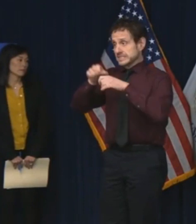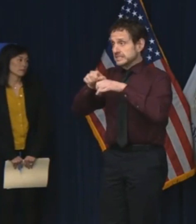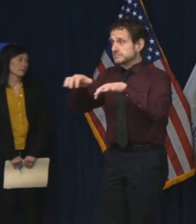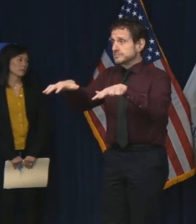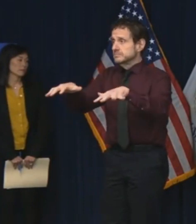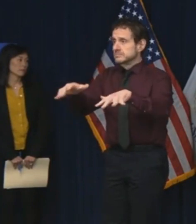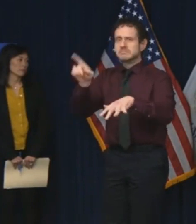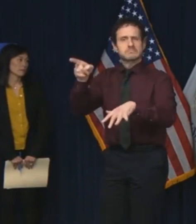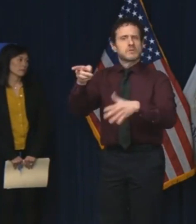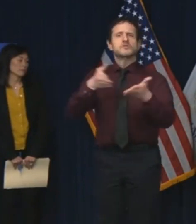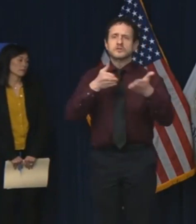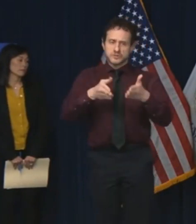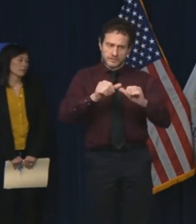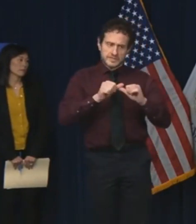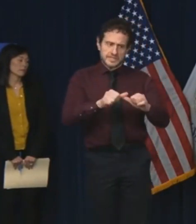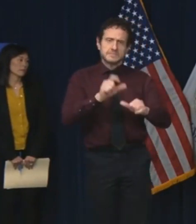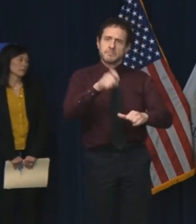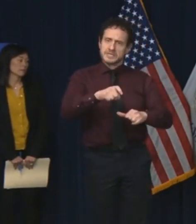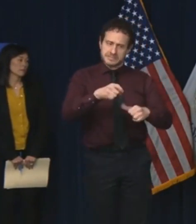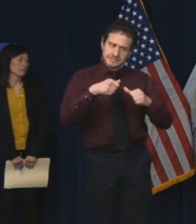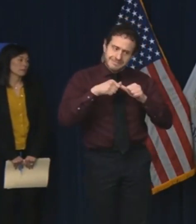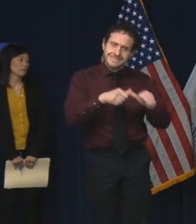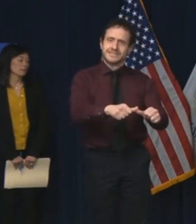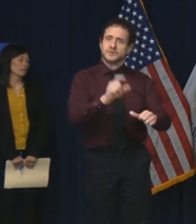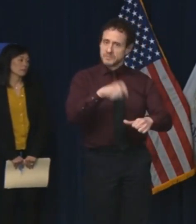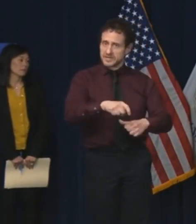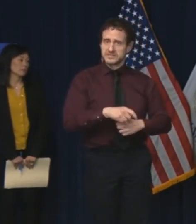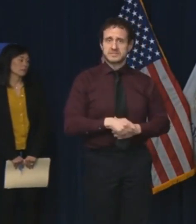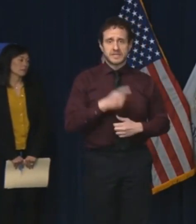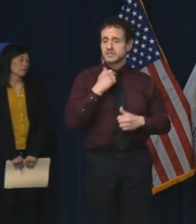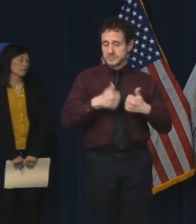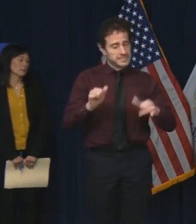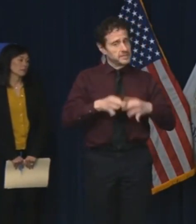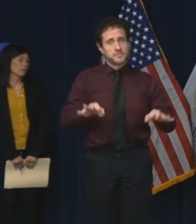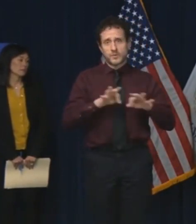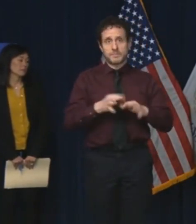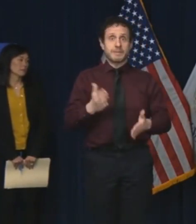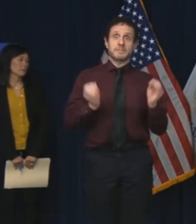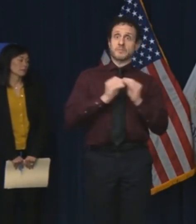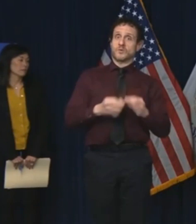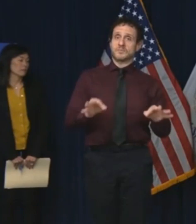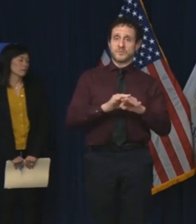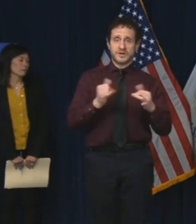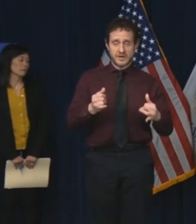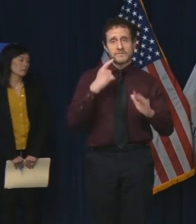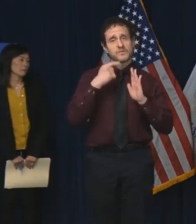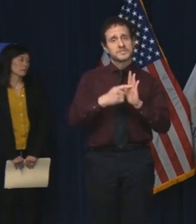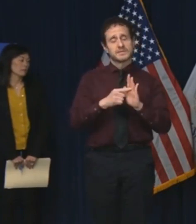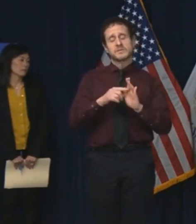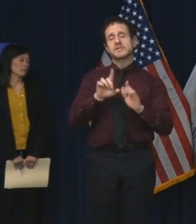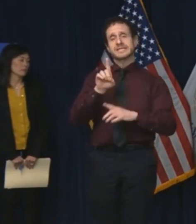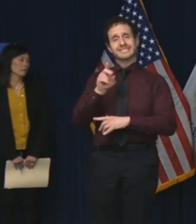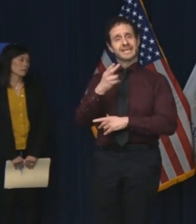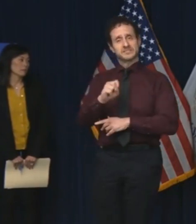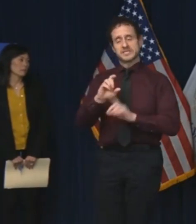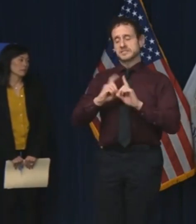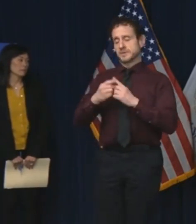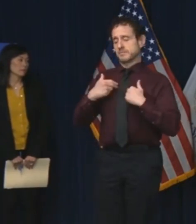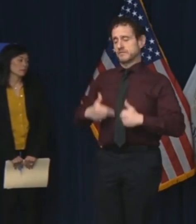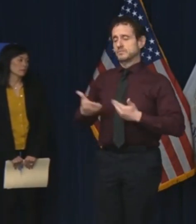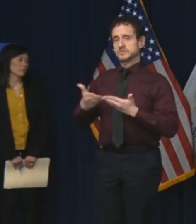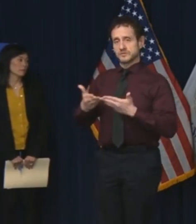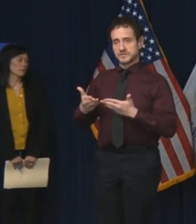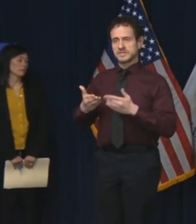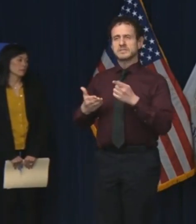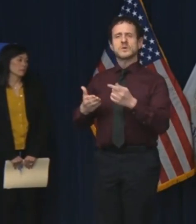in fact, they become even more critical. At the Department of Human Services, example, state workers at our